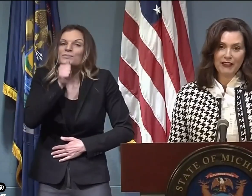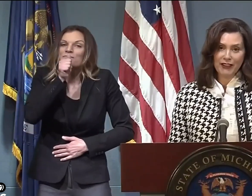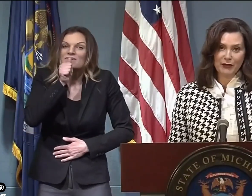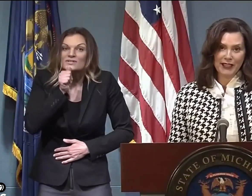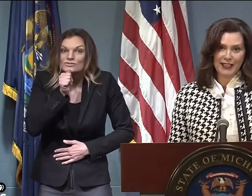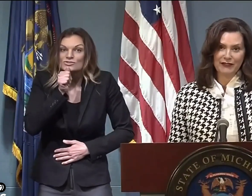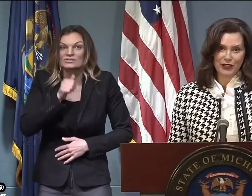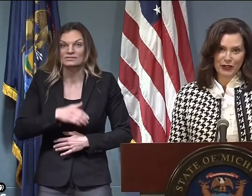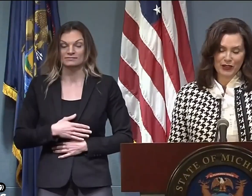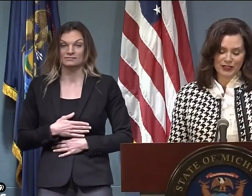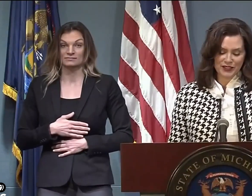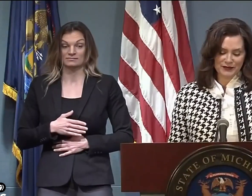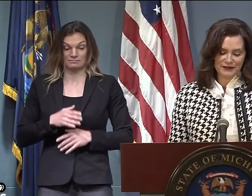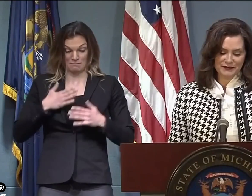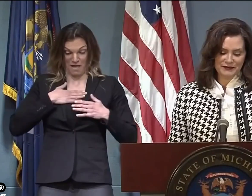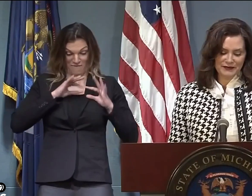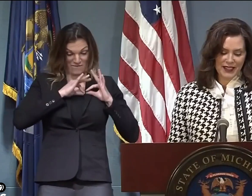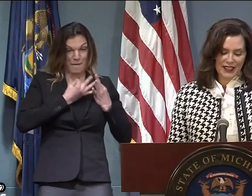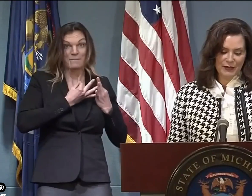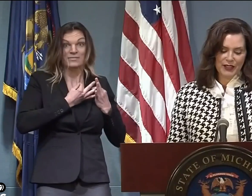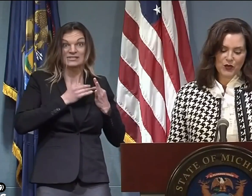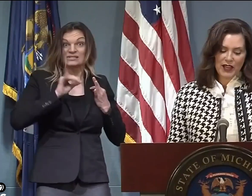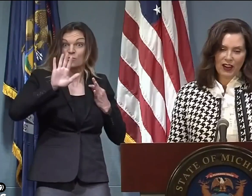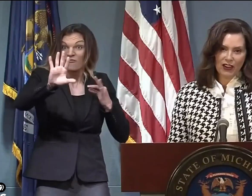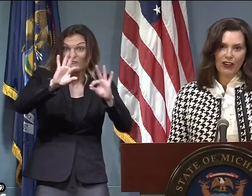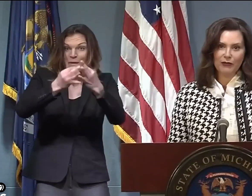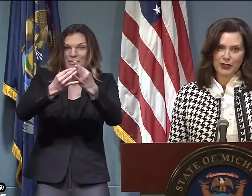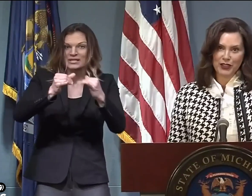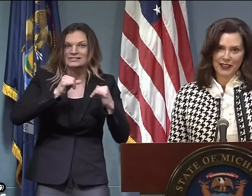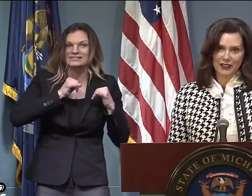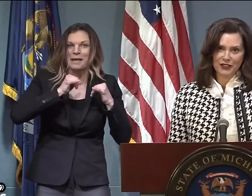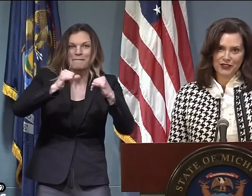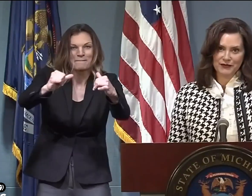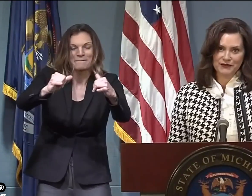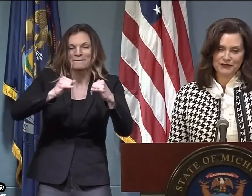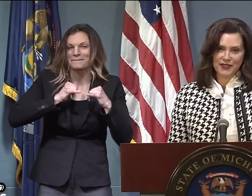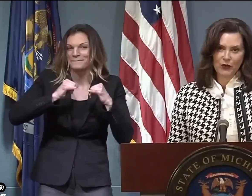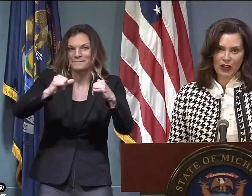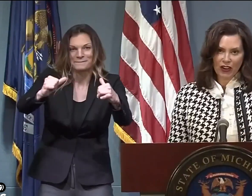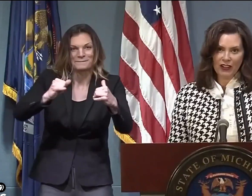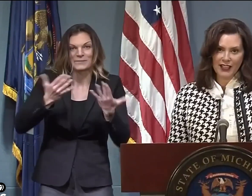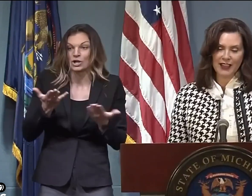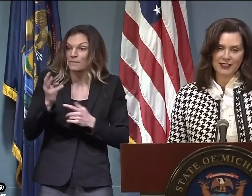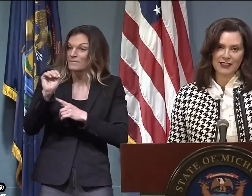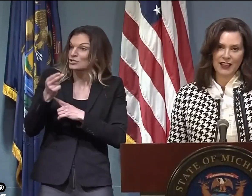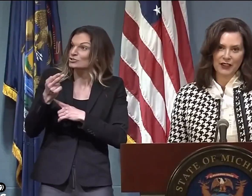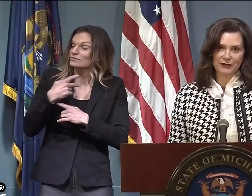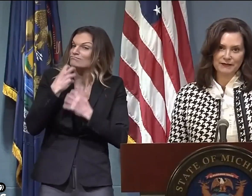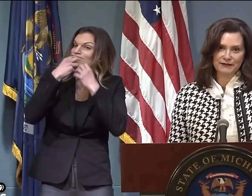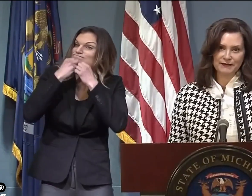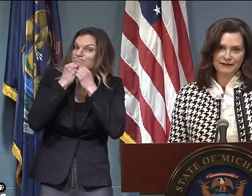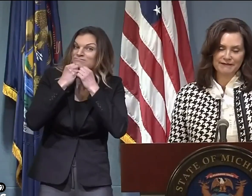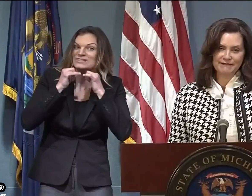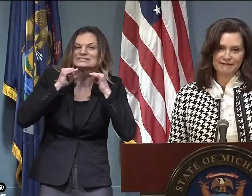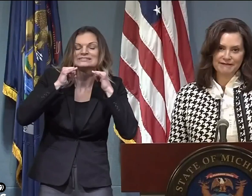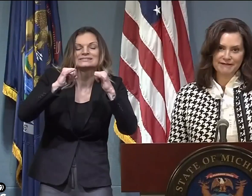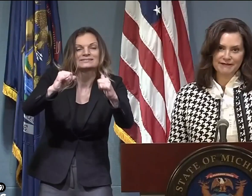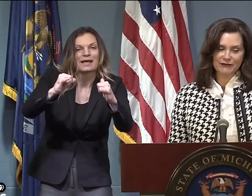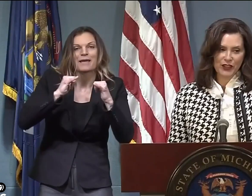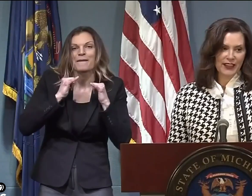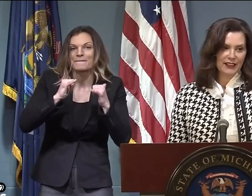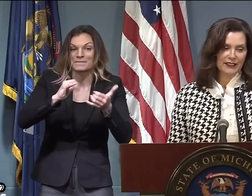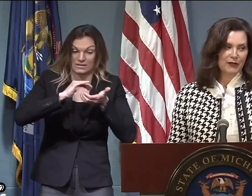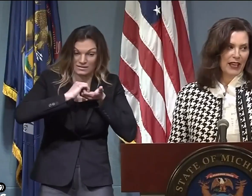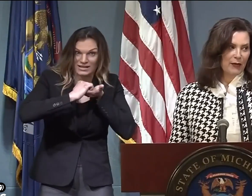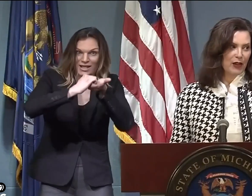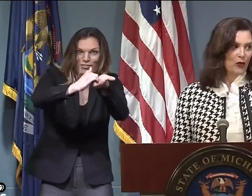patience. That goes for my family and for yours. Because we are all Michiganders. And we are all in